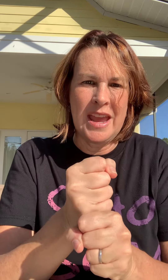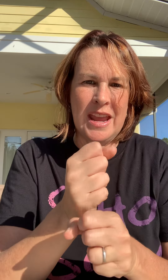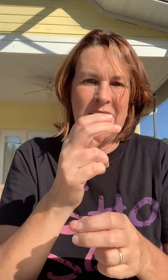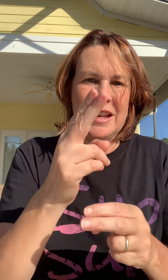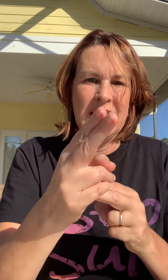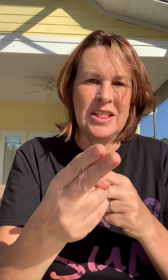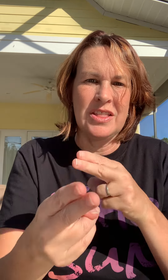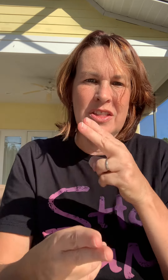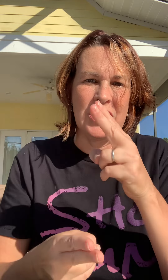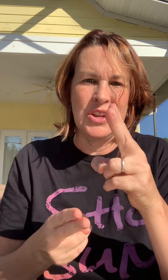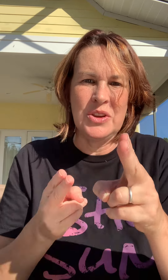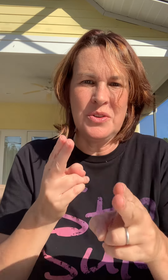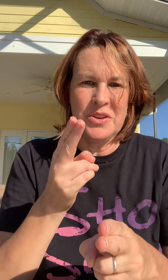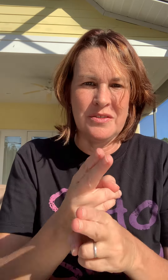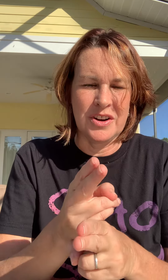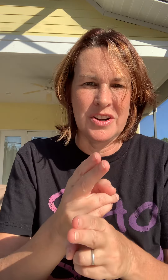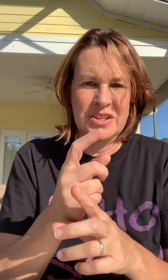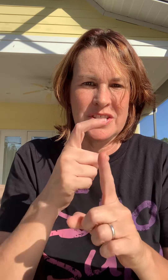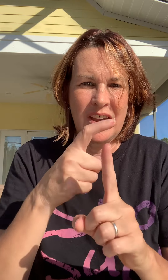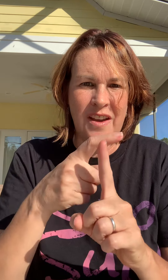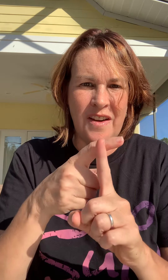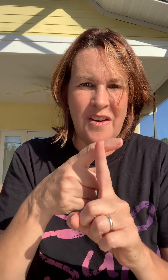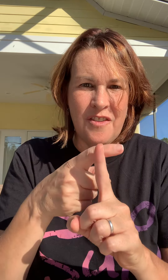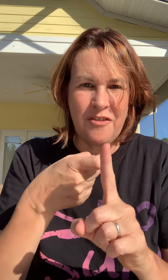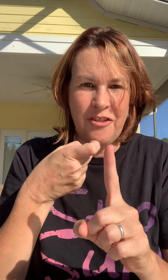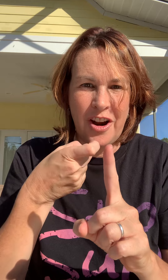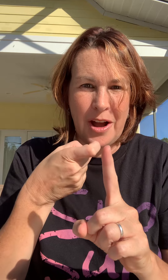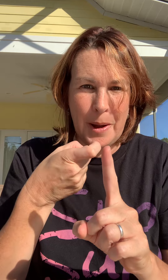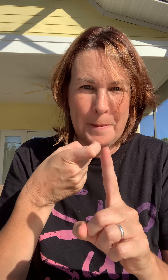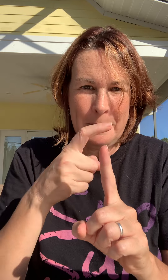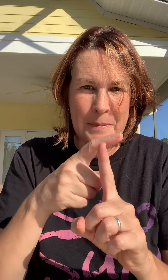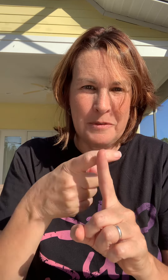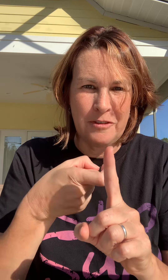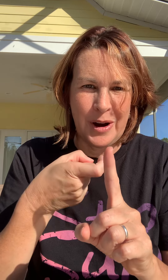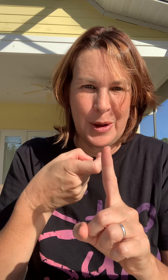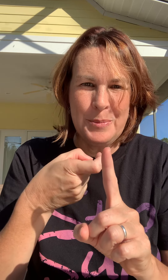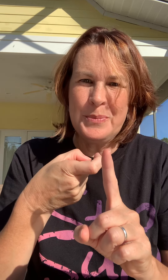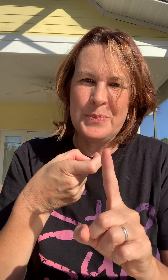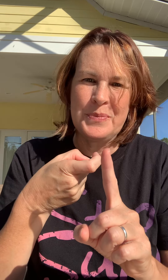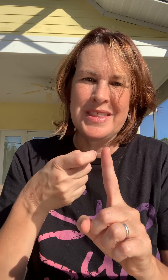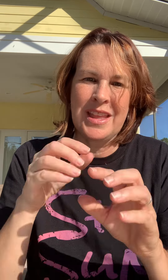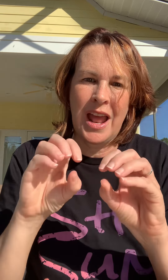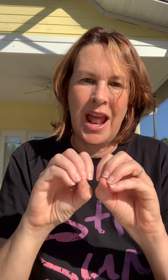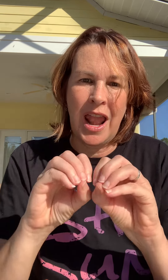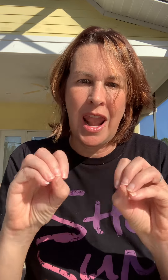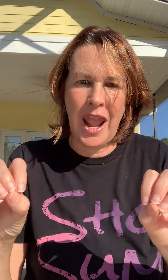the universe from nothing.